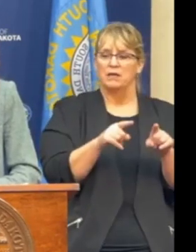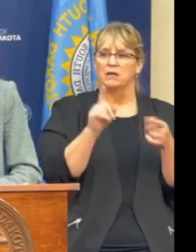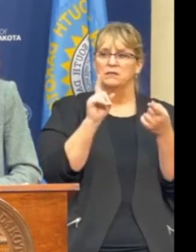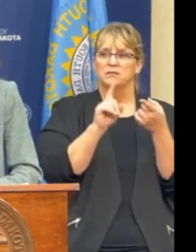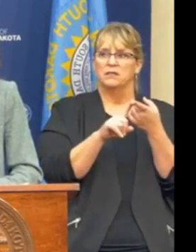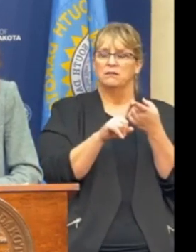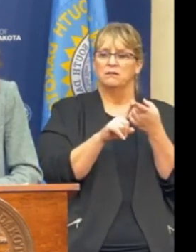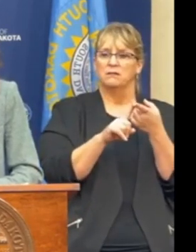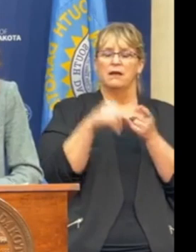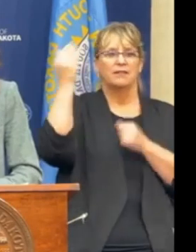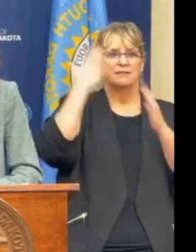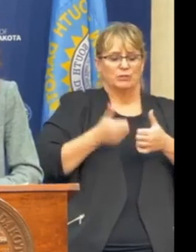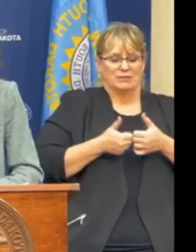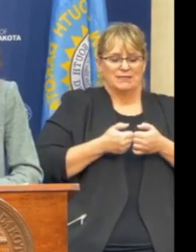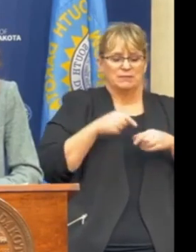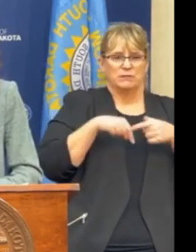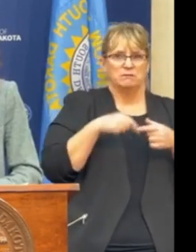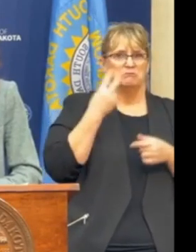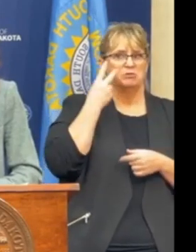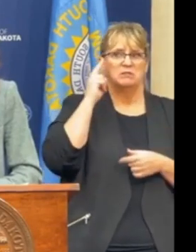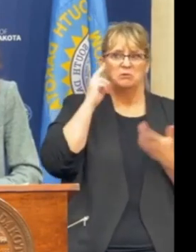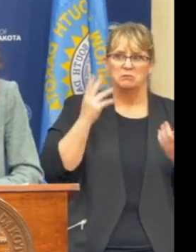the the speaker texted me a couple days ago.